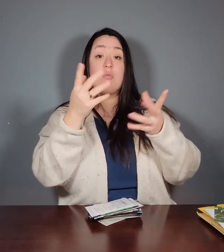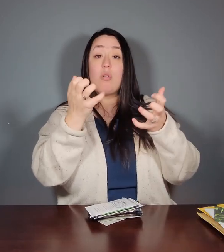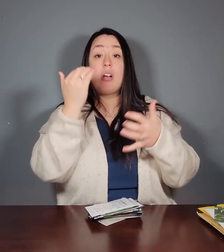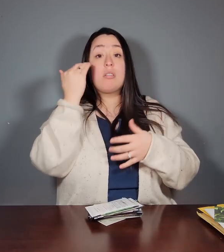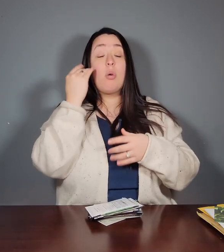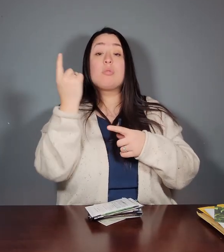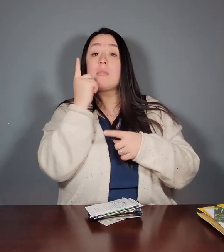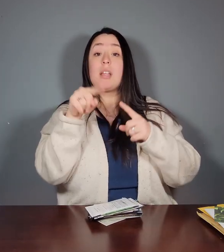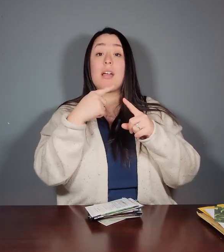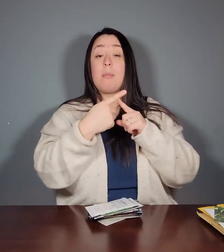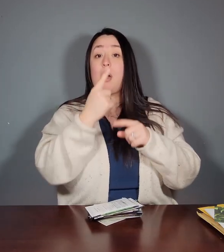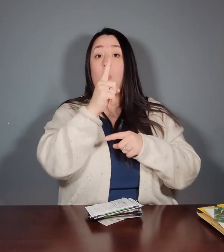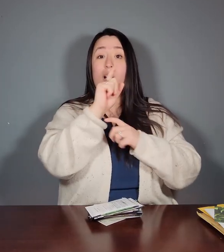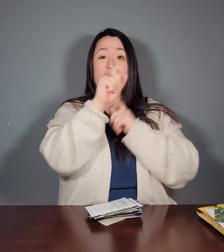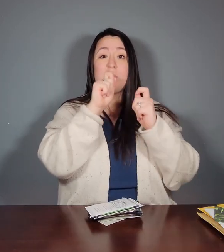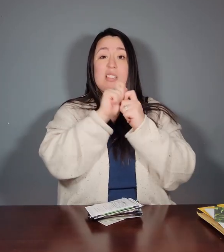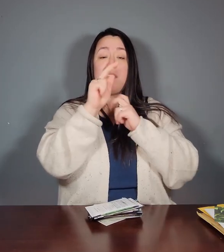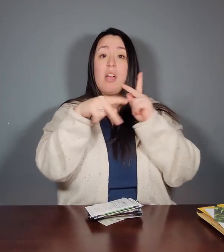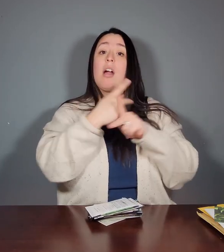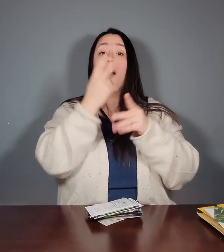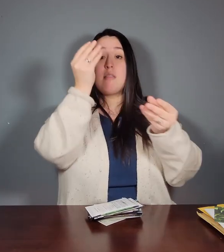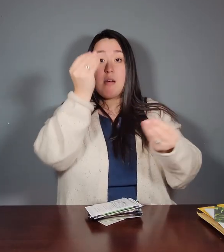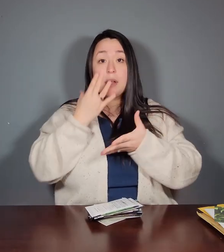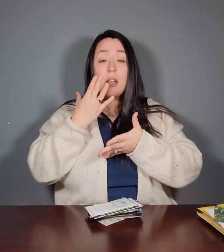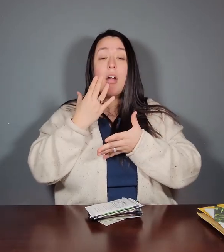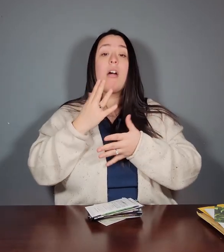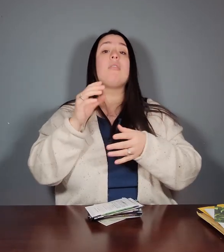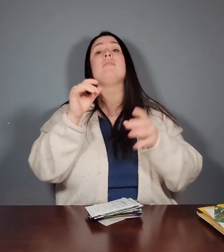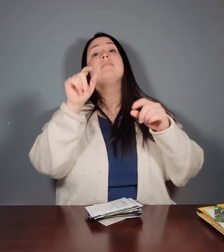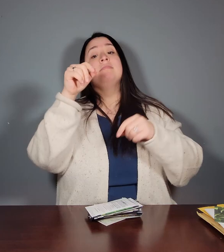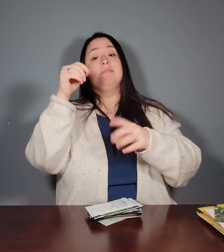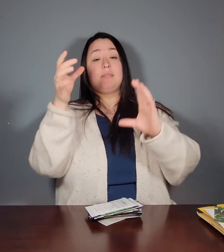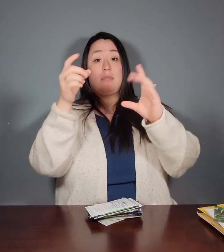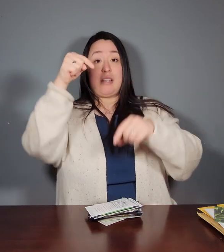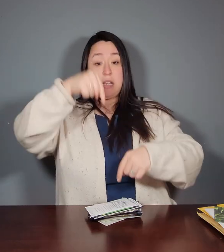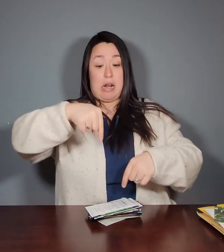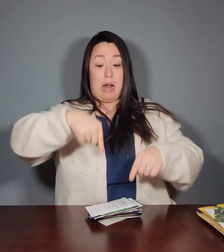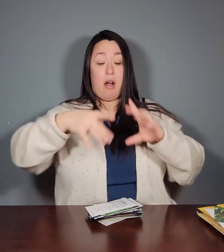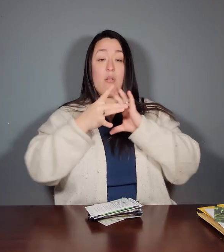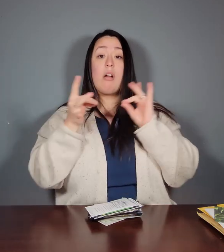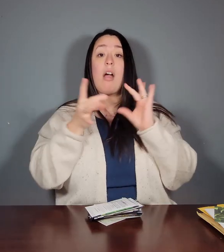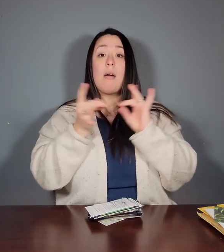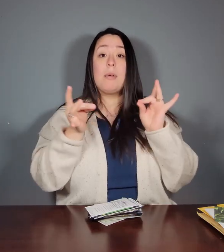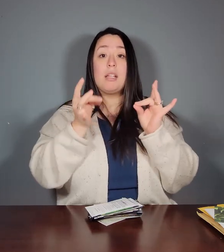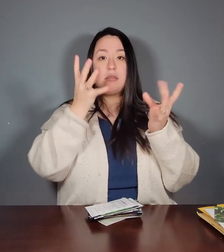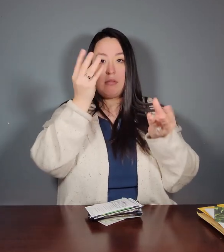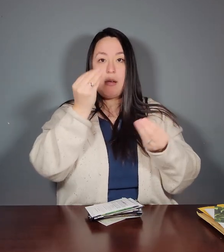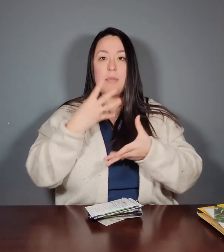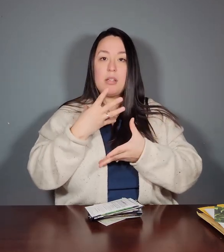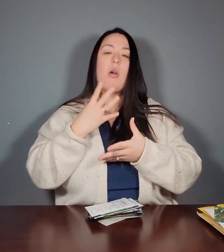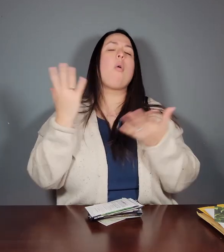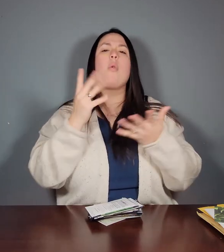wonder what that was. Anything that you'd like to know in specific, let me know. You can type it down in the comments.